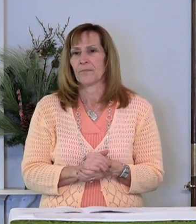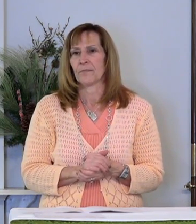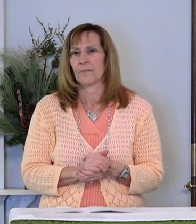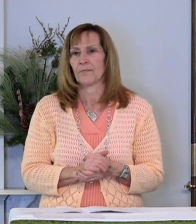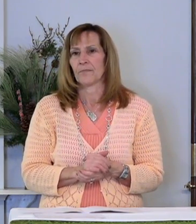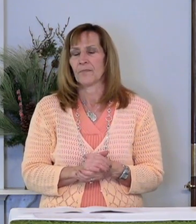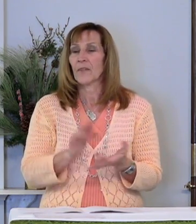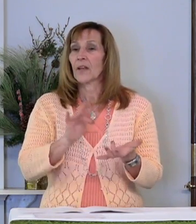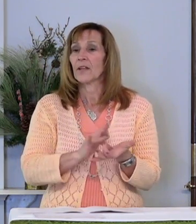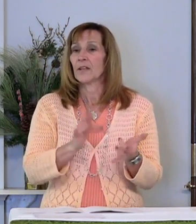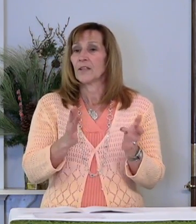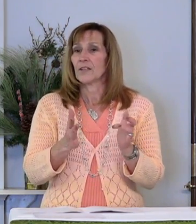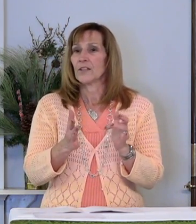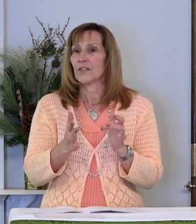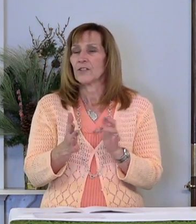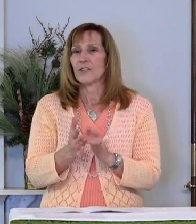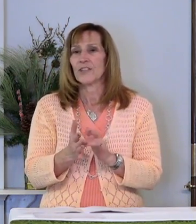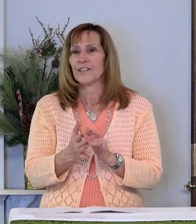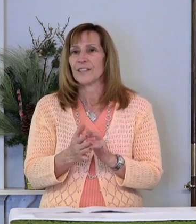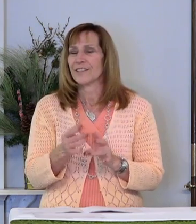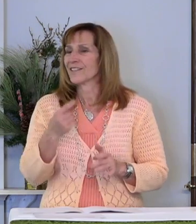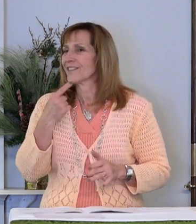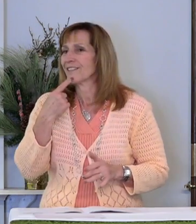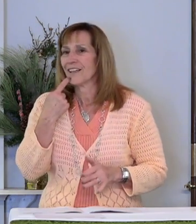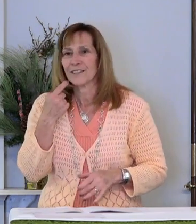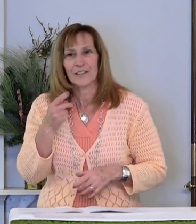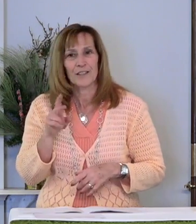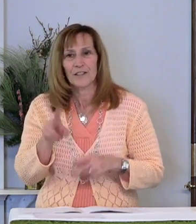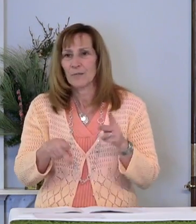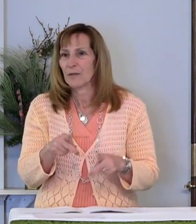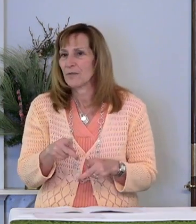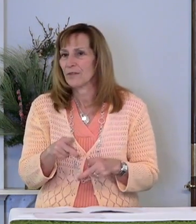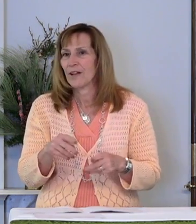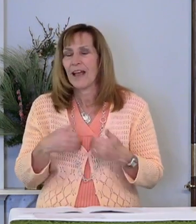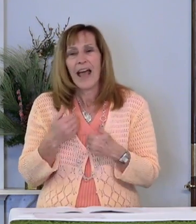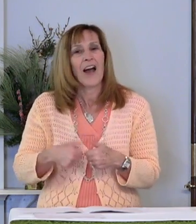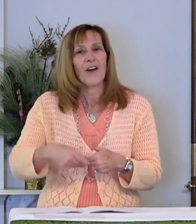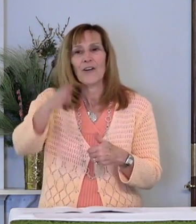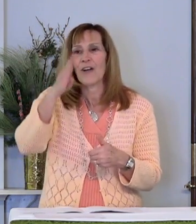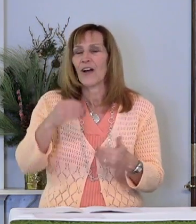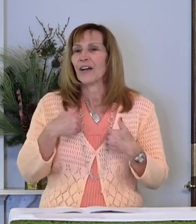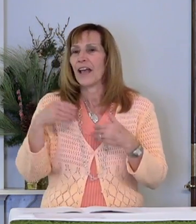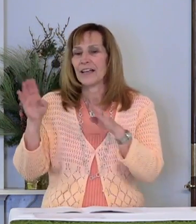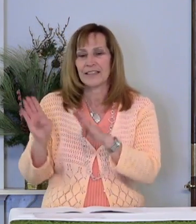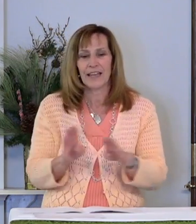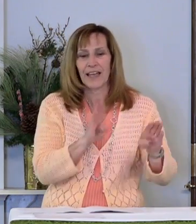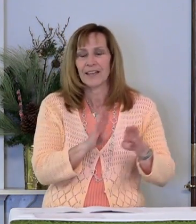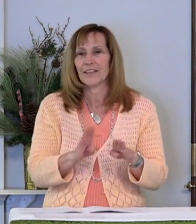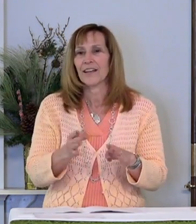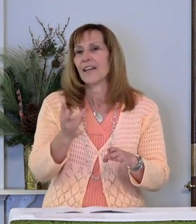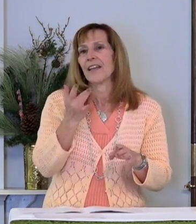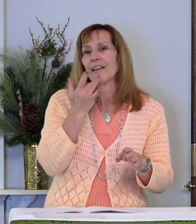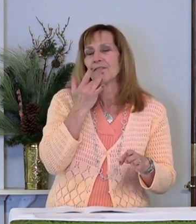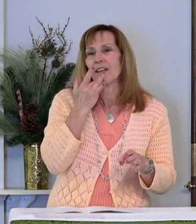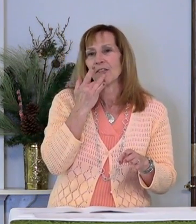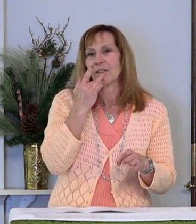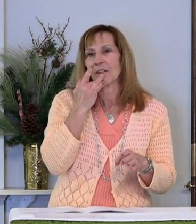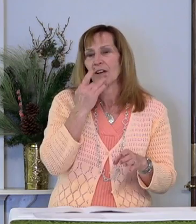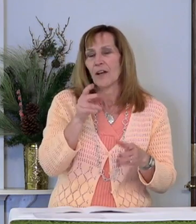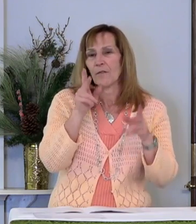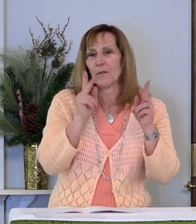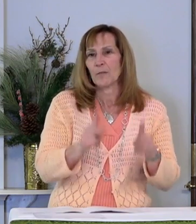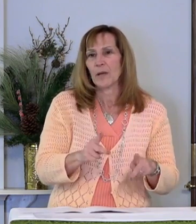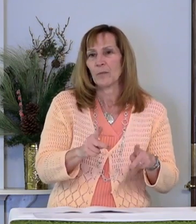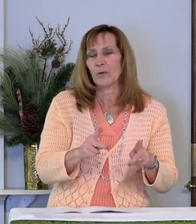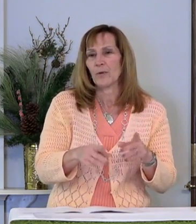Jesus crushes their hopes by telling them how God has acted in favor of the outsider,